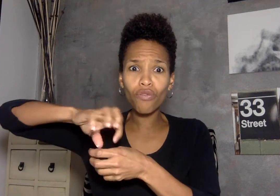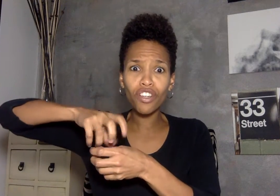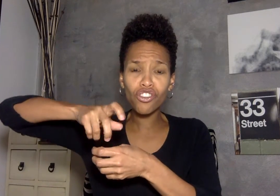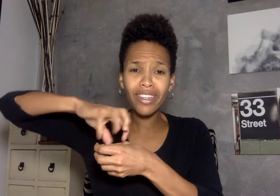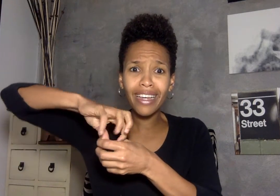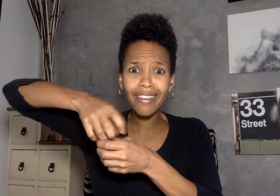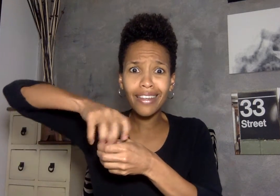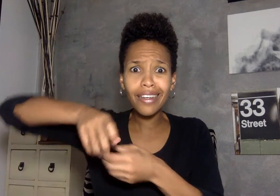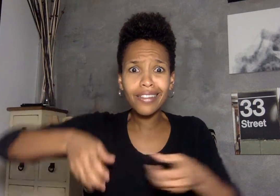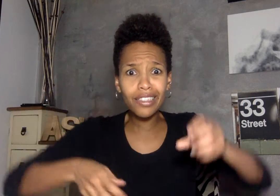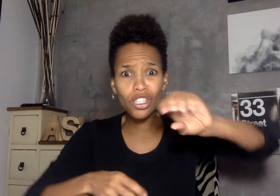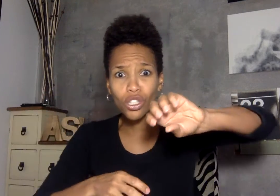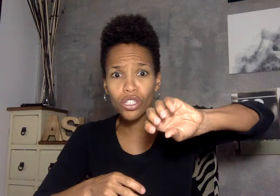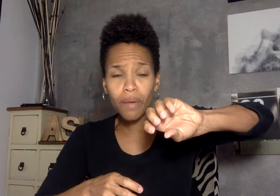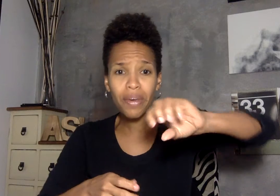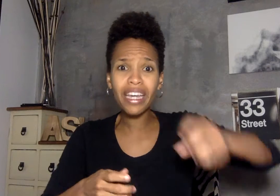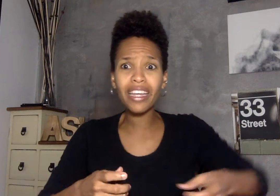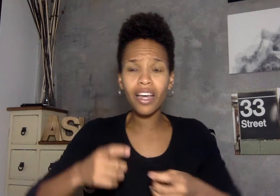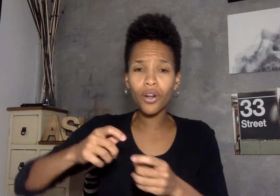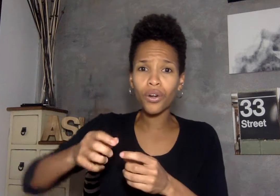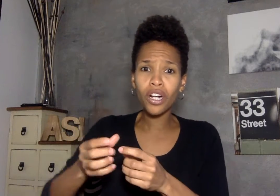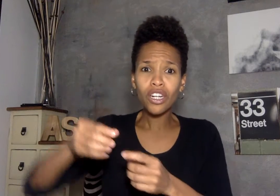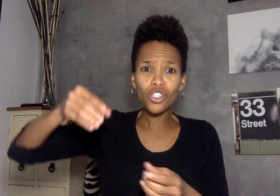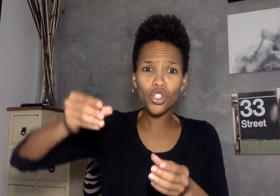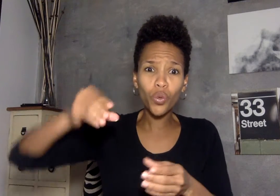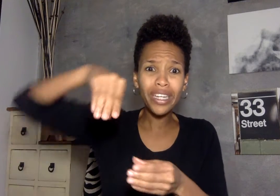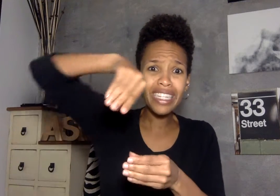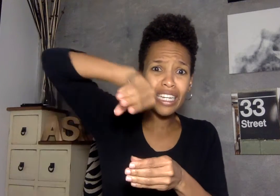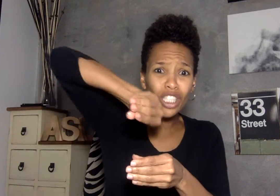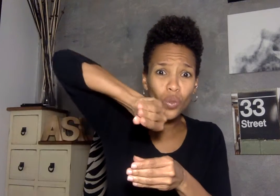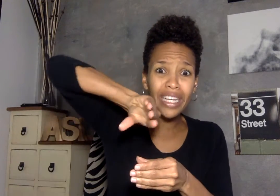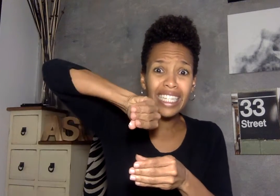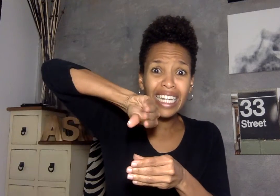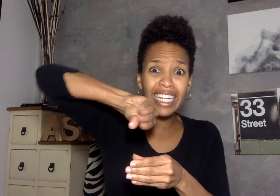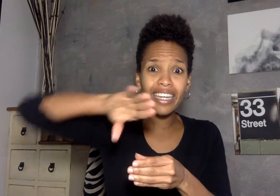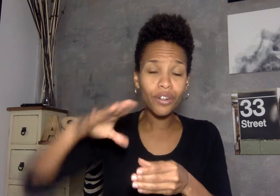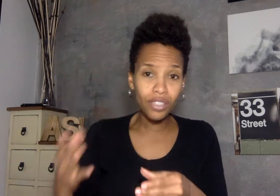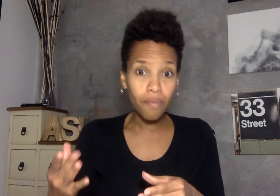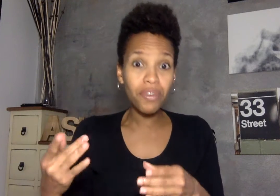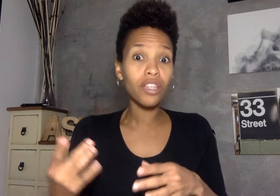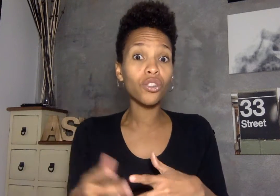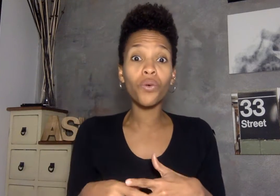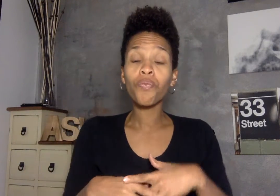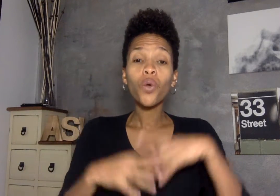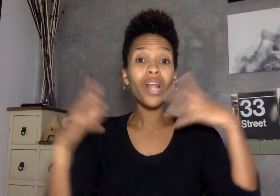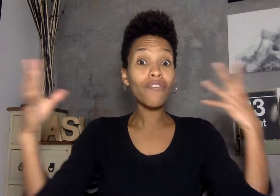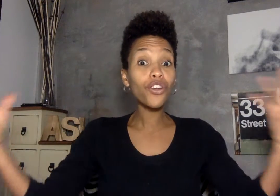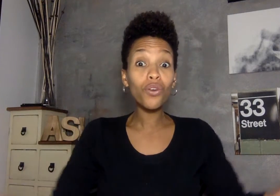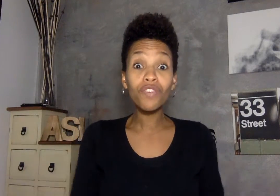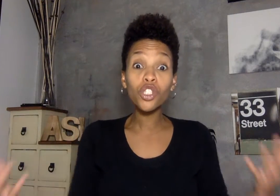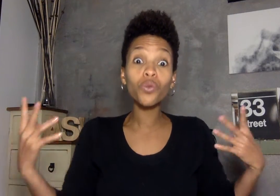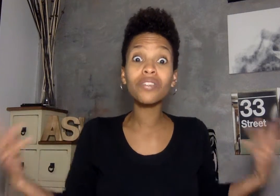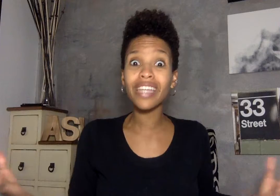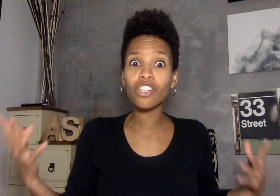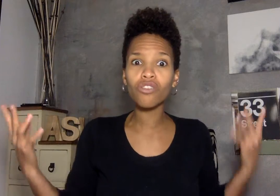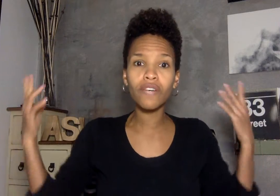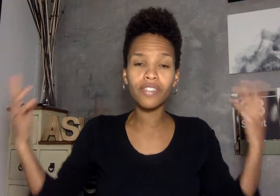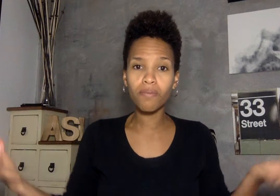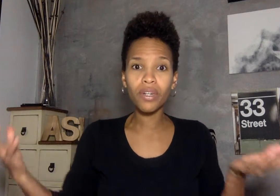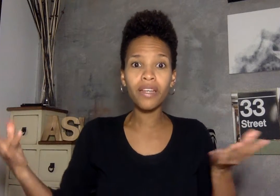envision it like this and dumping it in or squeezing squeezing it in or something so whatever your visualization of somebody